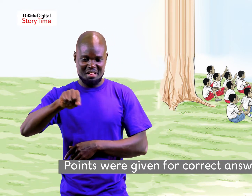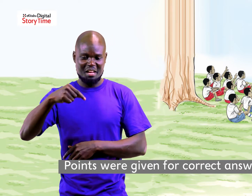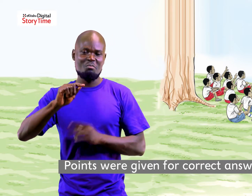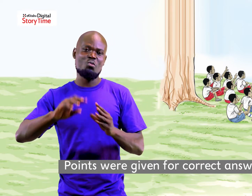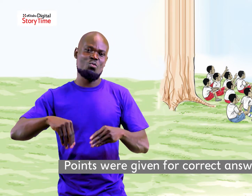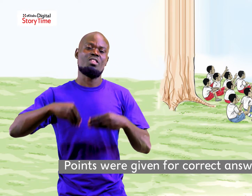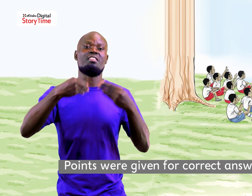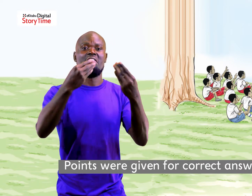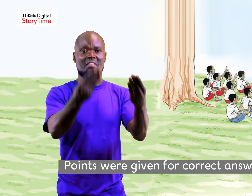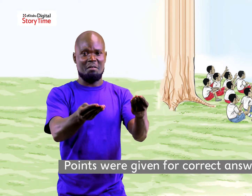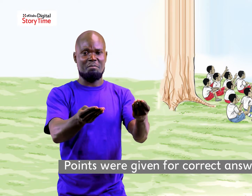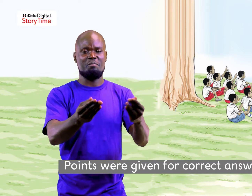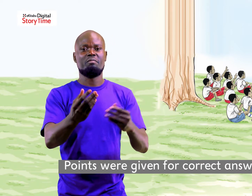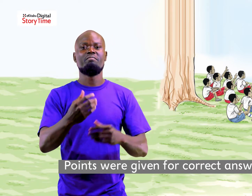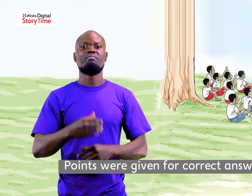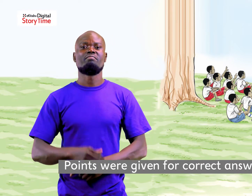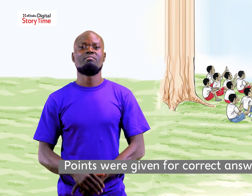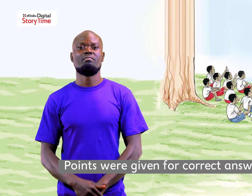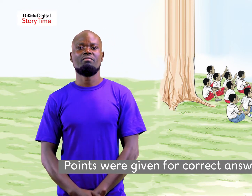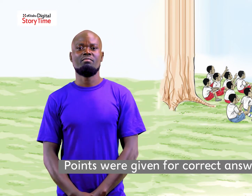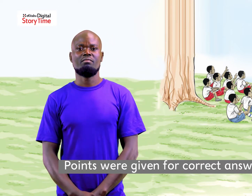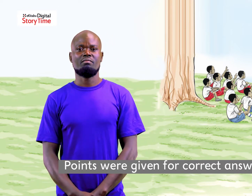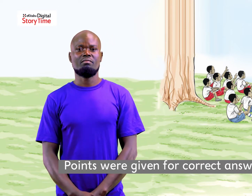were given for correct answers